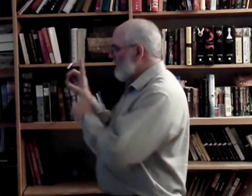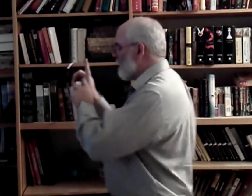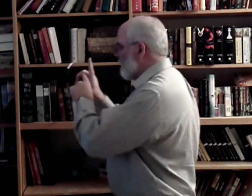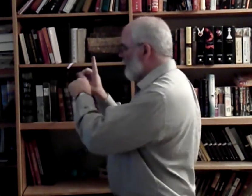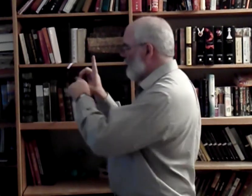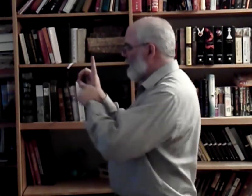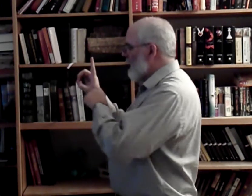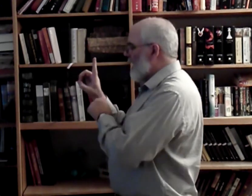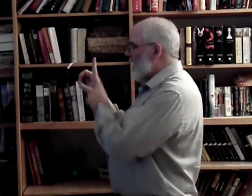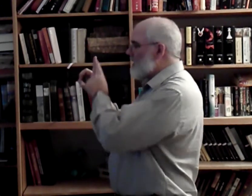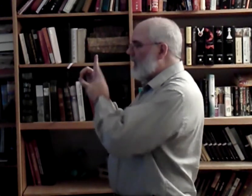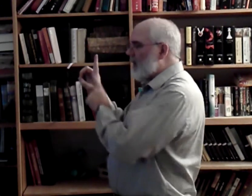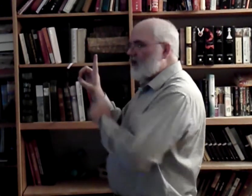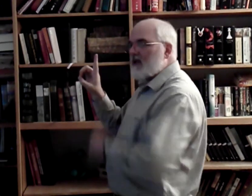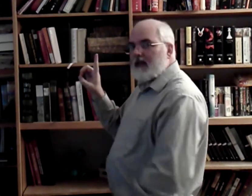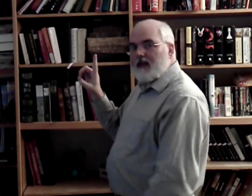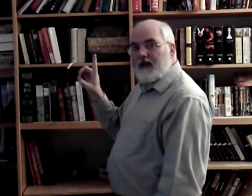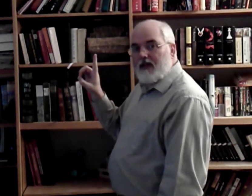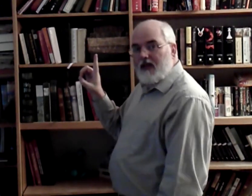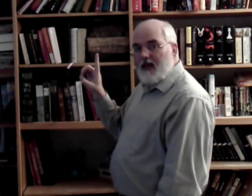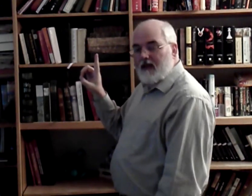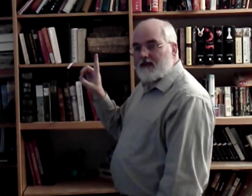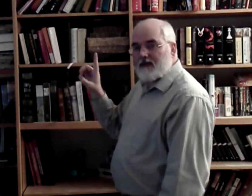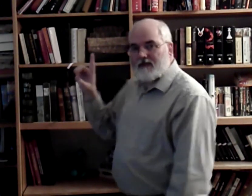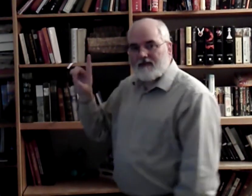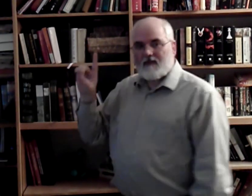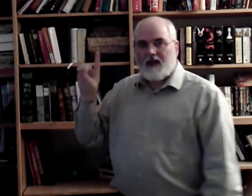and a stick, just like the letter D does. Okay?